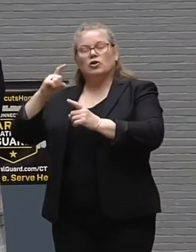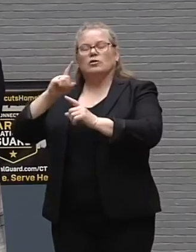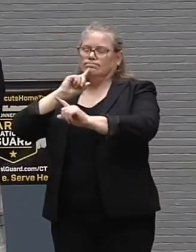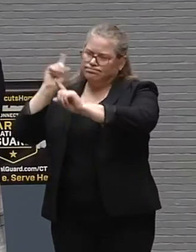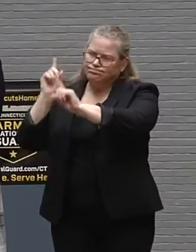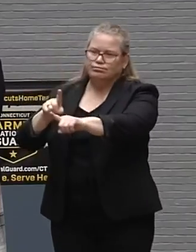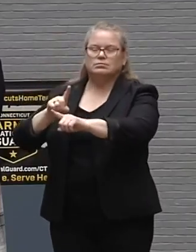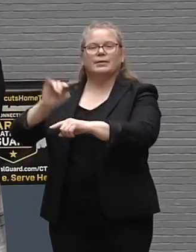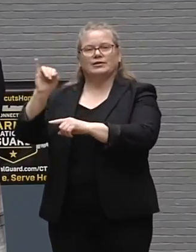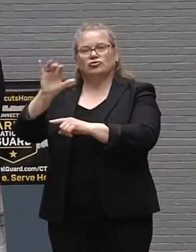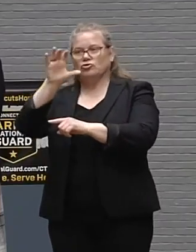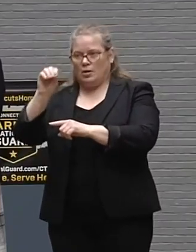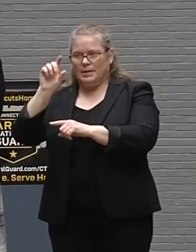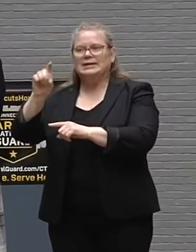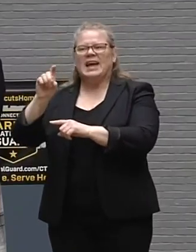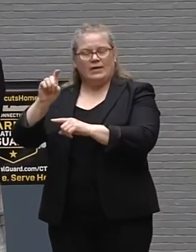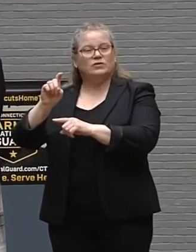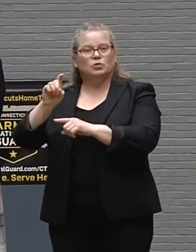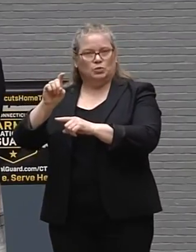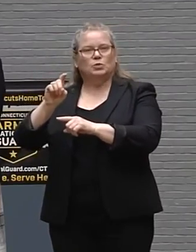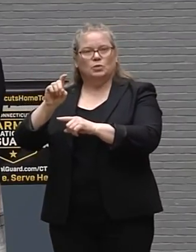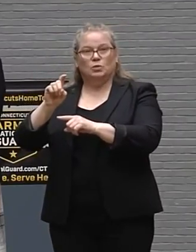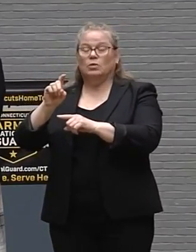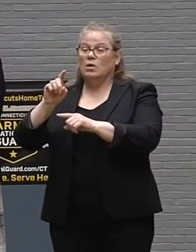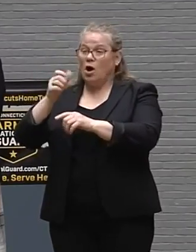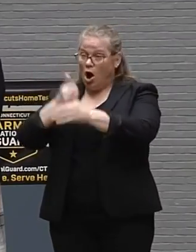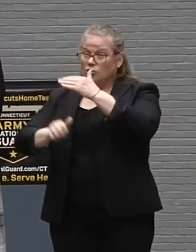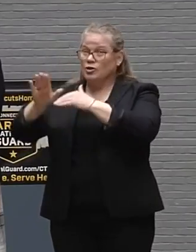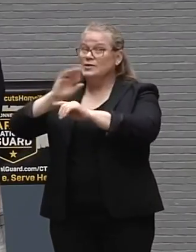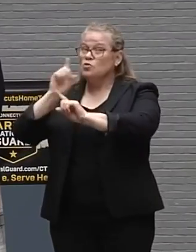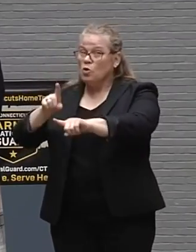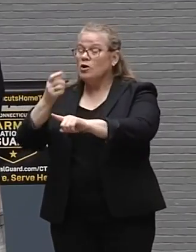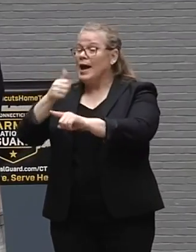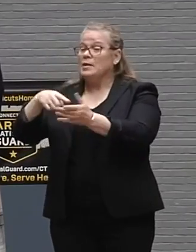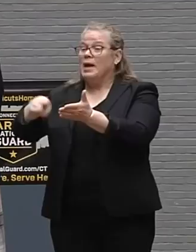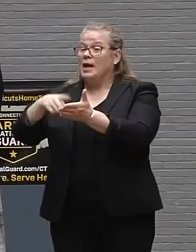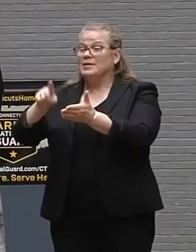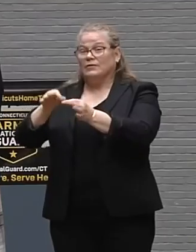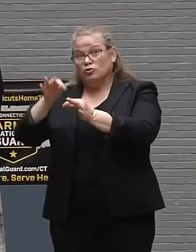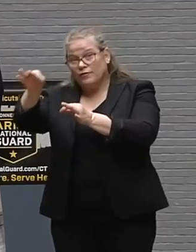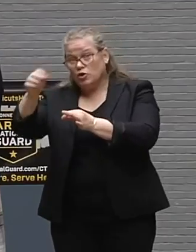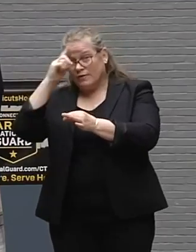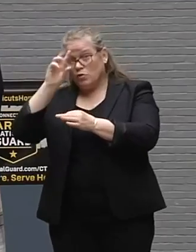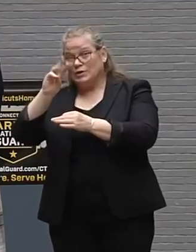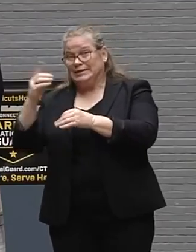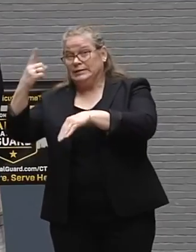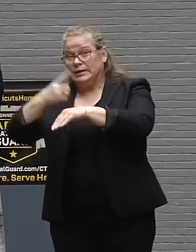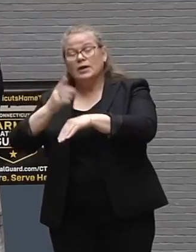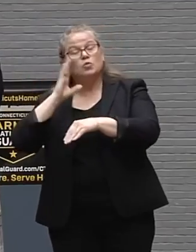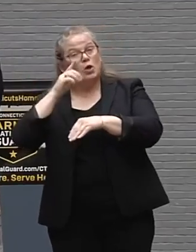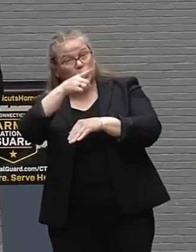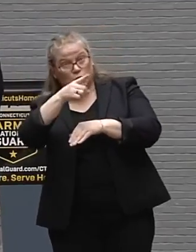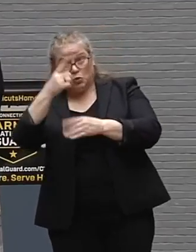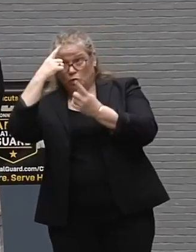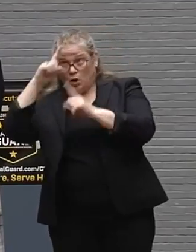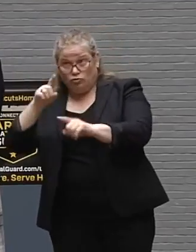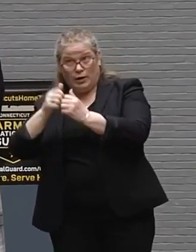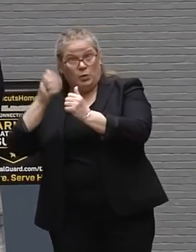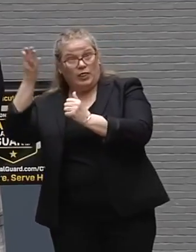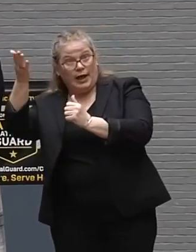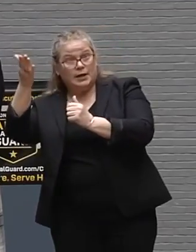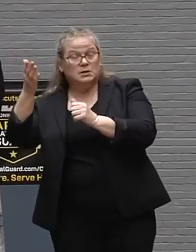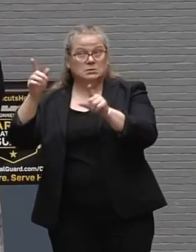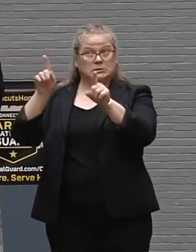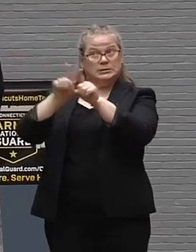any business would have to defer payments under his order for up to 60 days. Will you be following suit, requiring insurance companies here in the